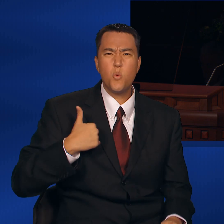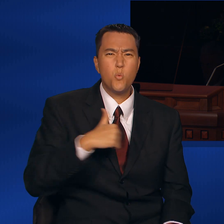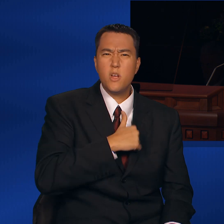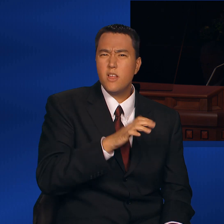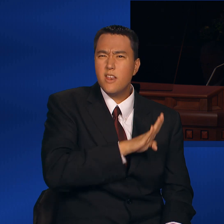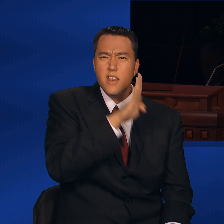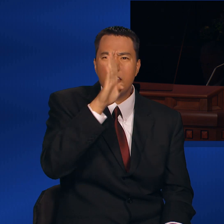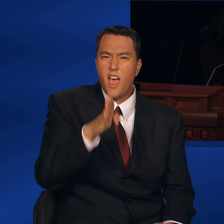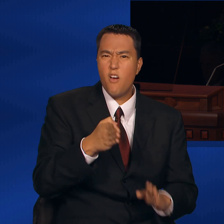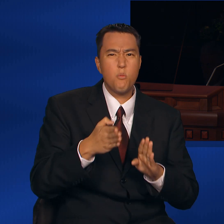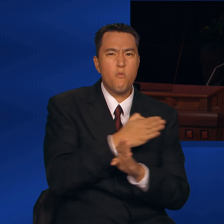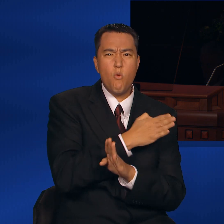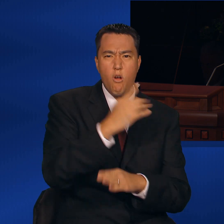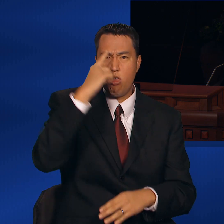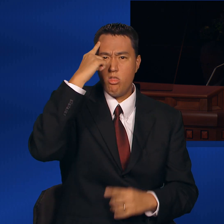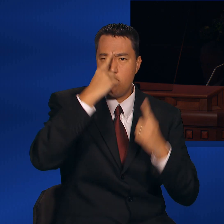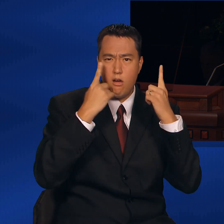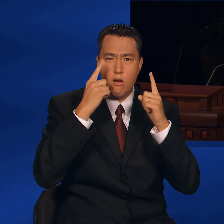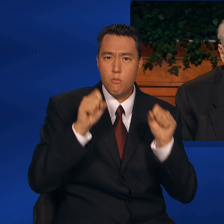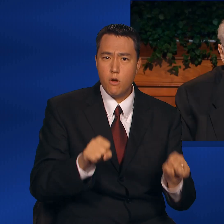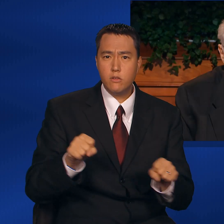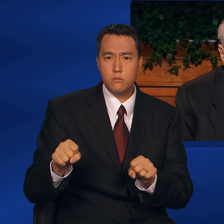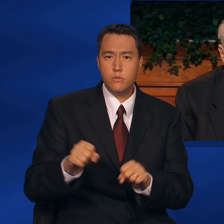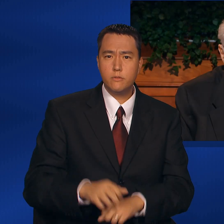before thought possible.